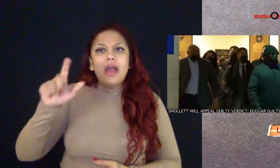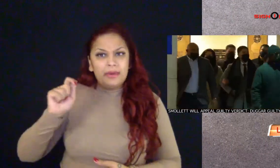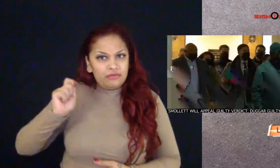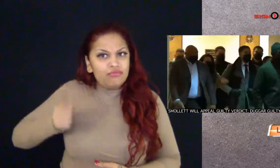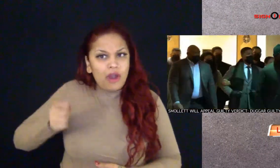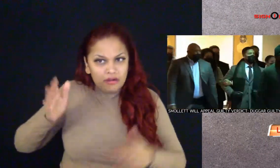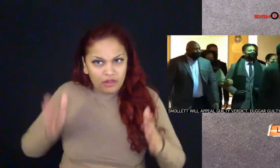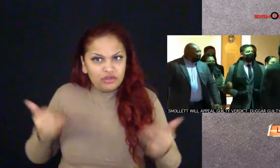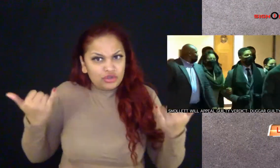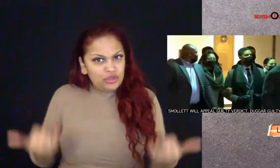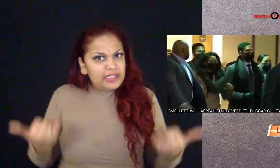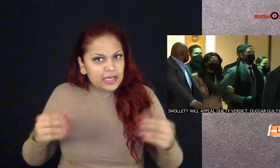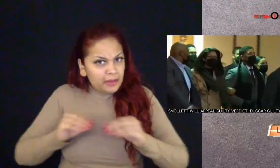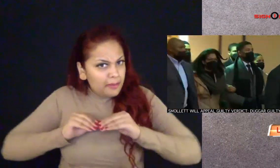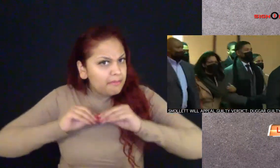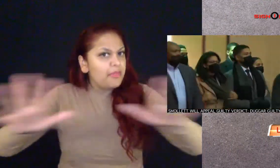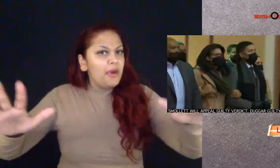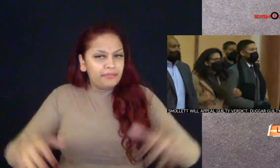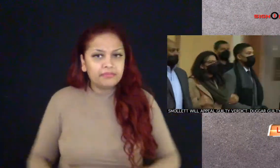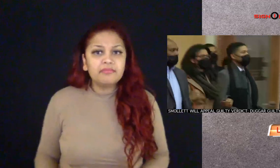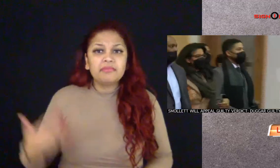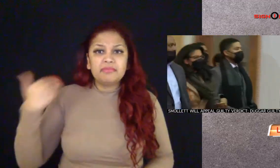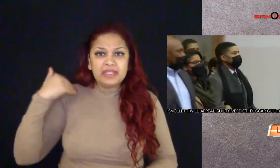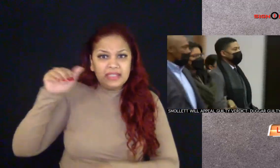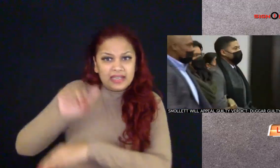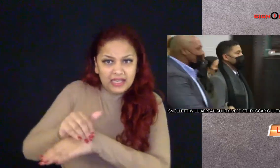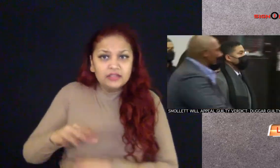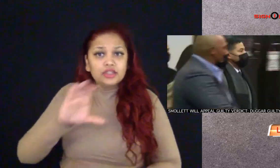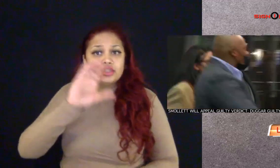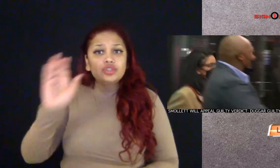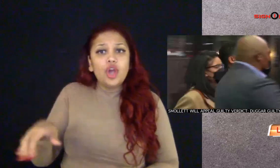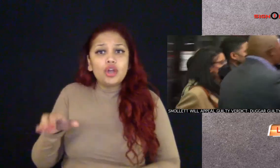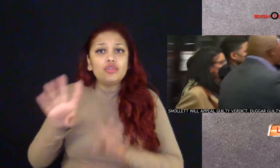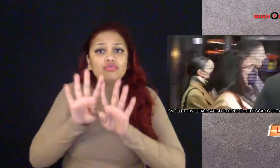A couple of big high-profile criminal trials are in the news today.